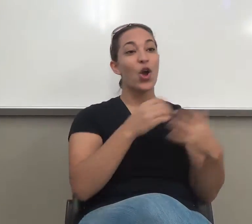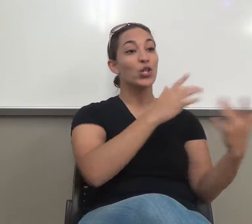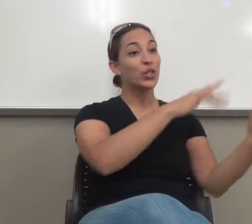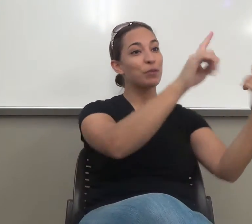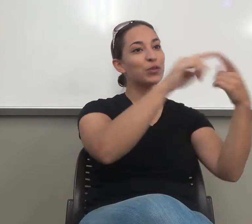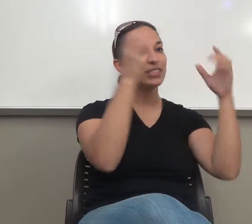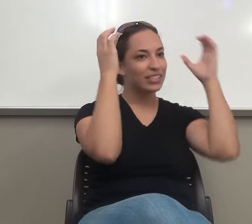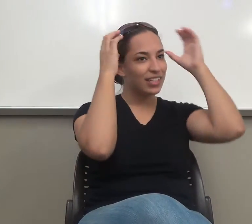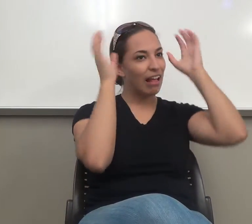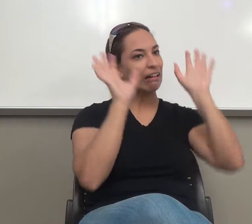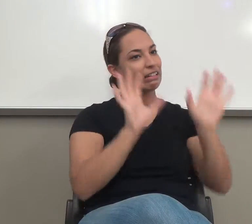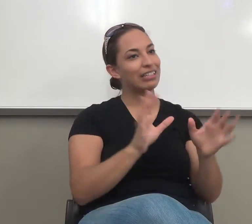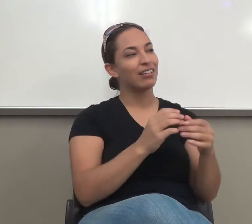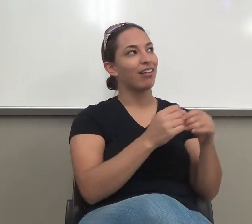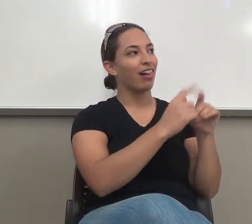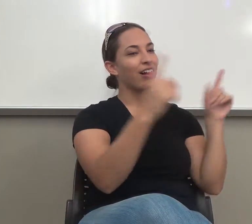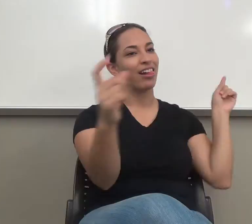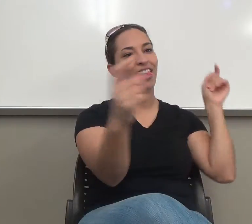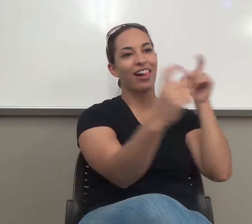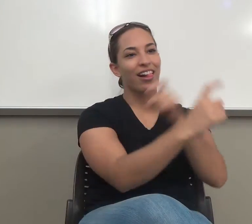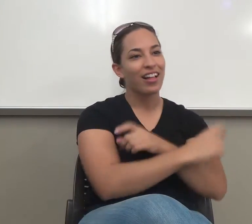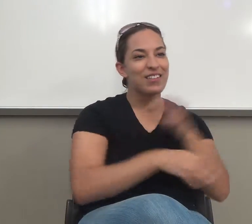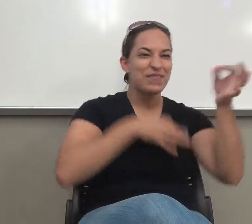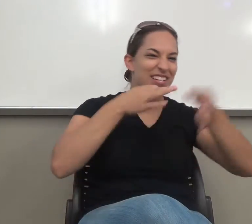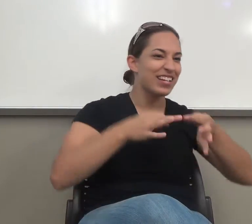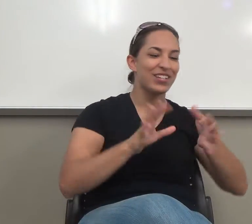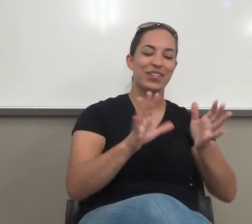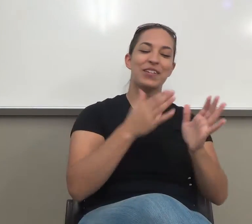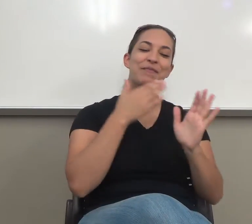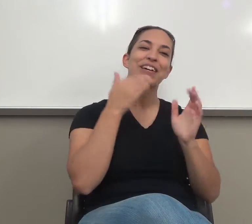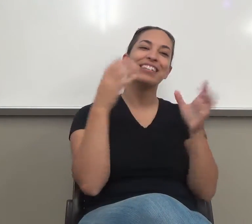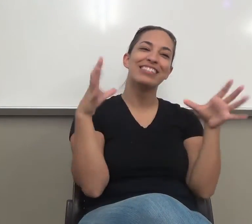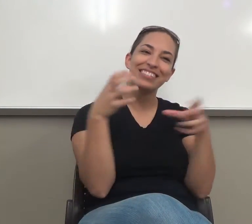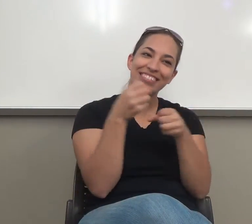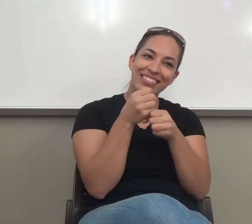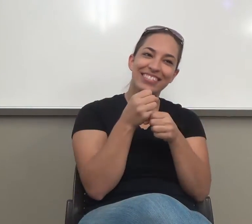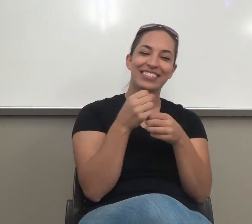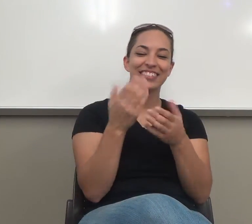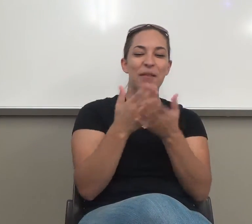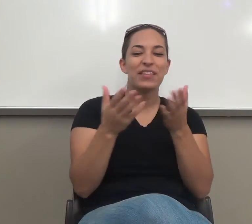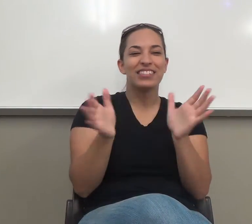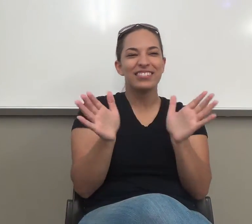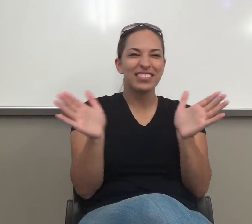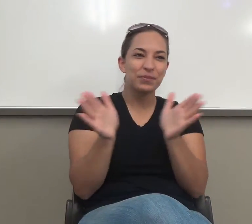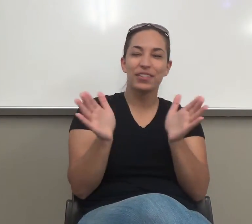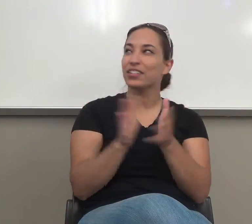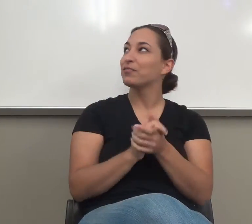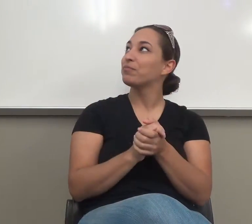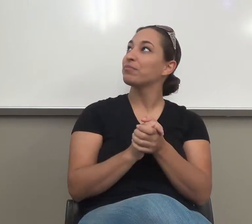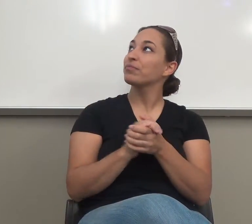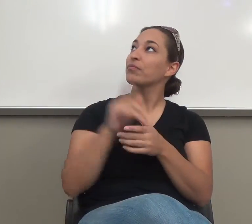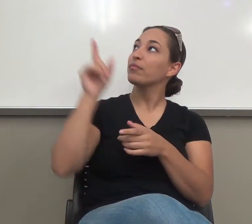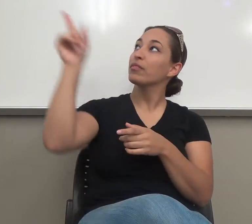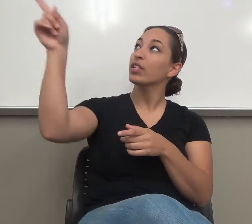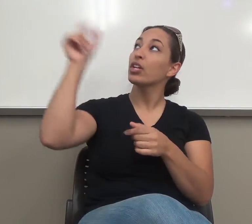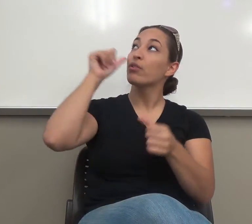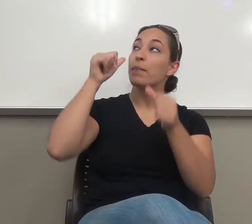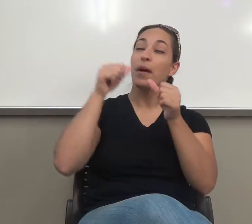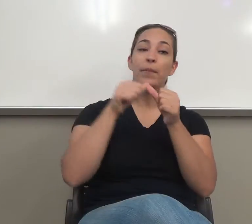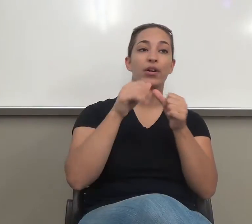contains a dominant impression. This is what you're going to read about in your heart. And a subjective